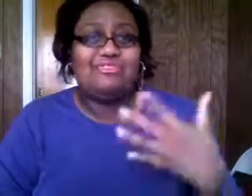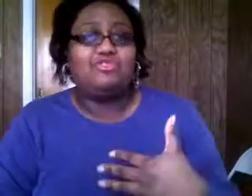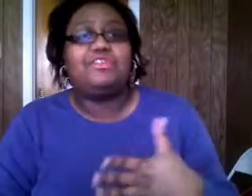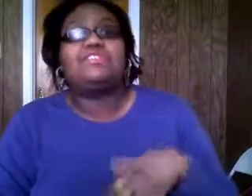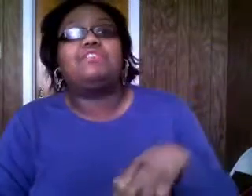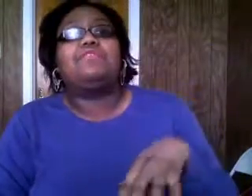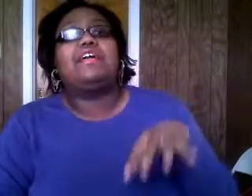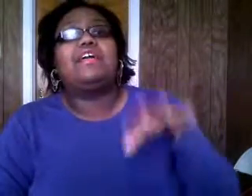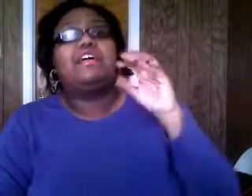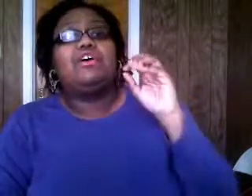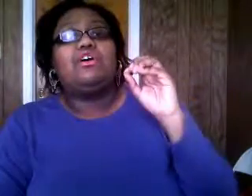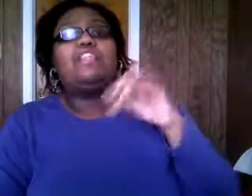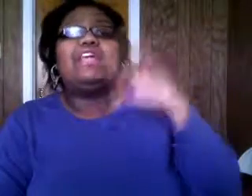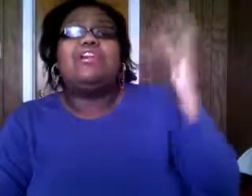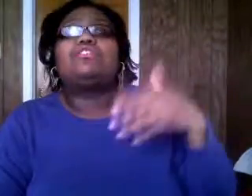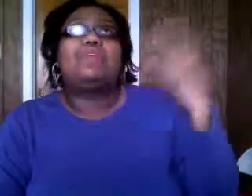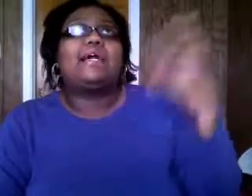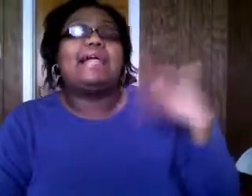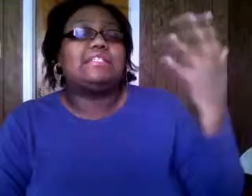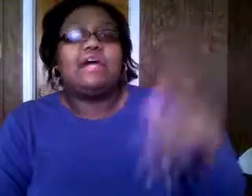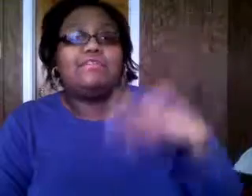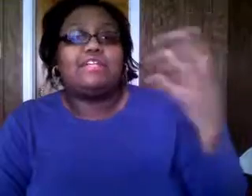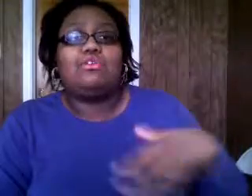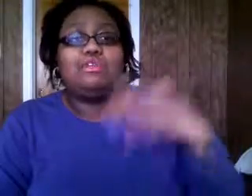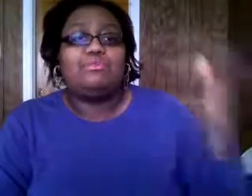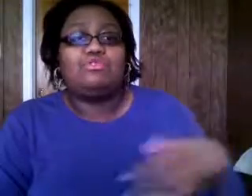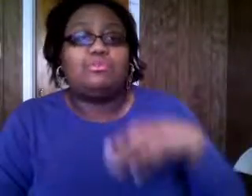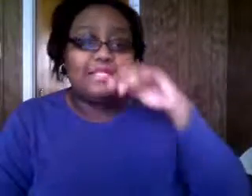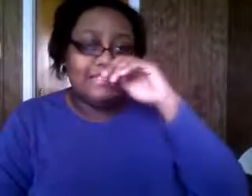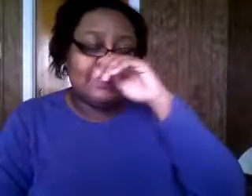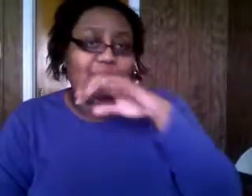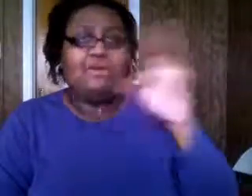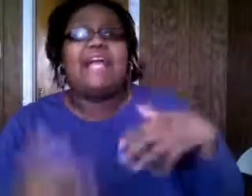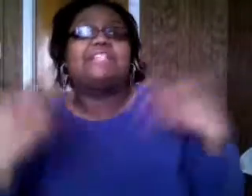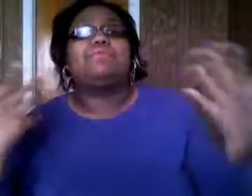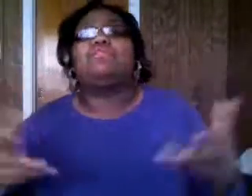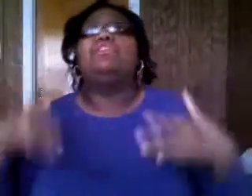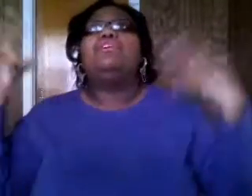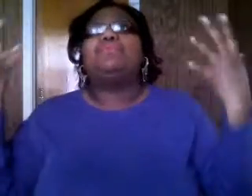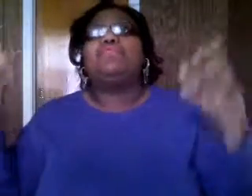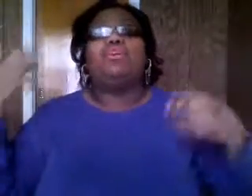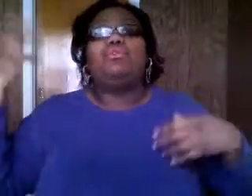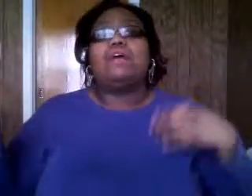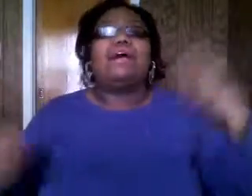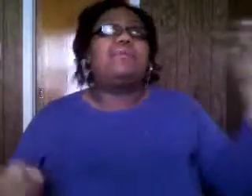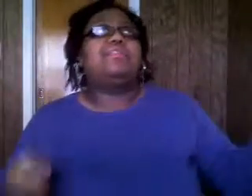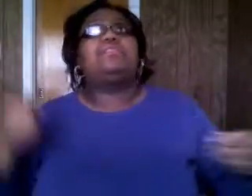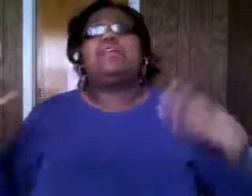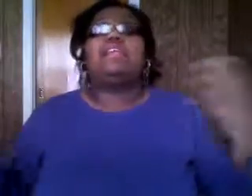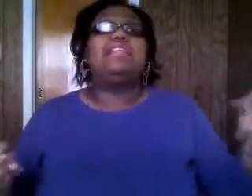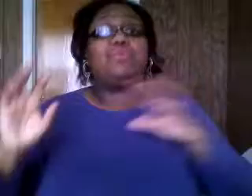-serving instead of like but and then also like asking god for like only personal blessings like we always ask him for you know oh god give me this to me and it's